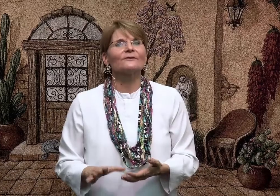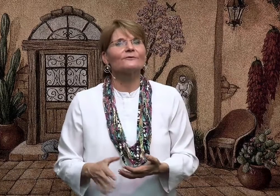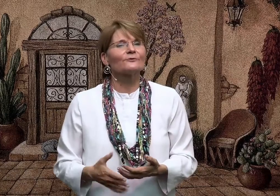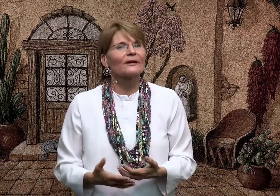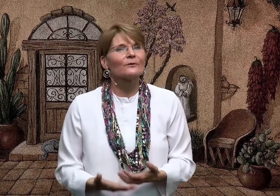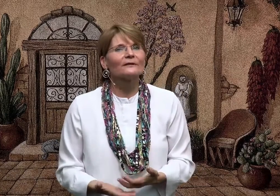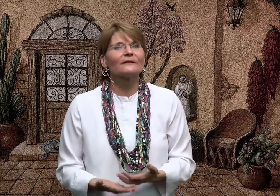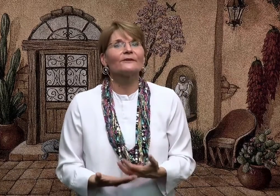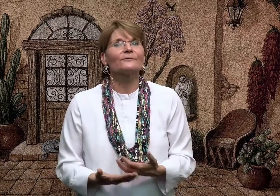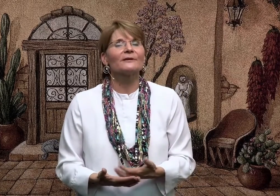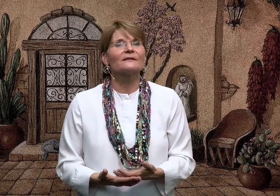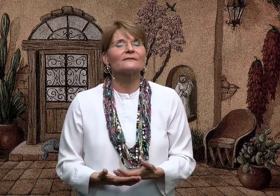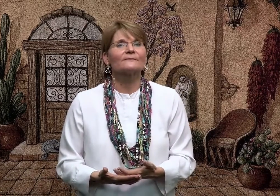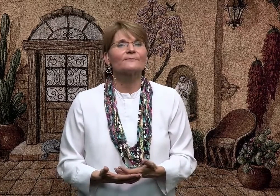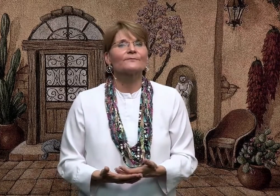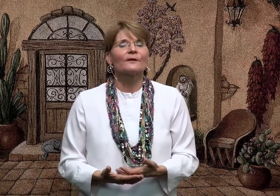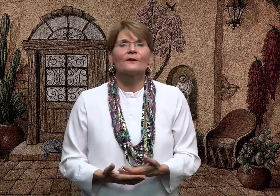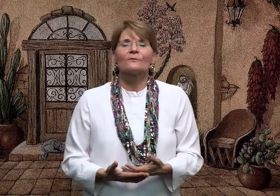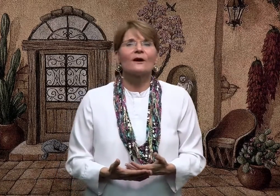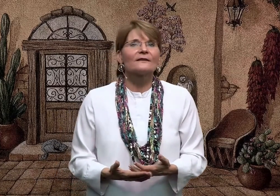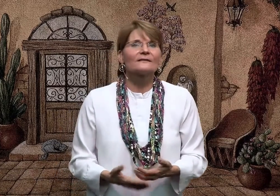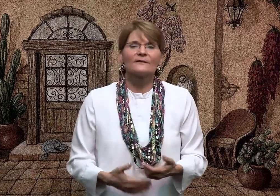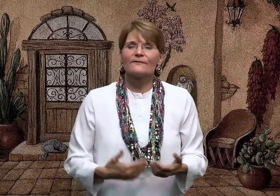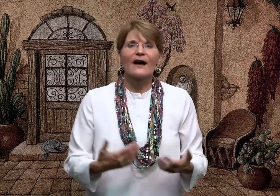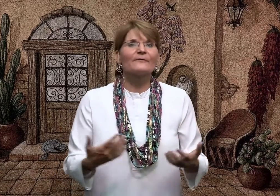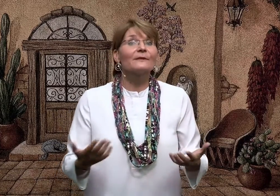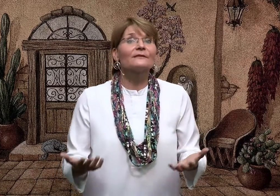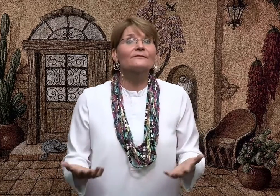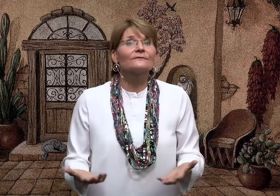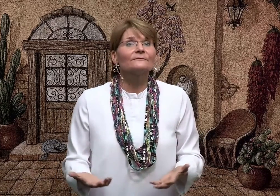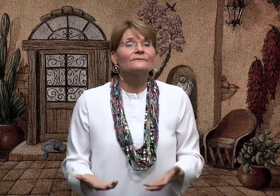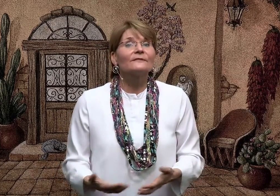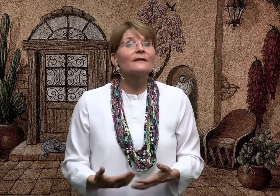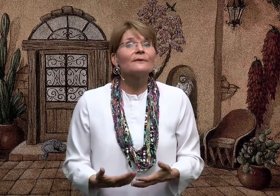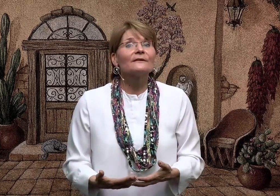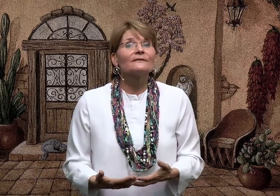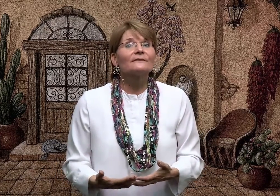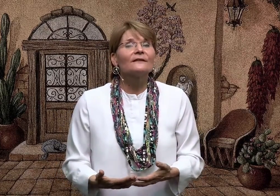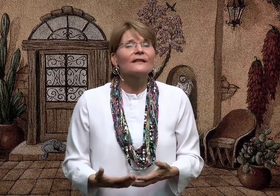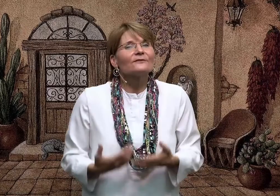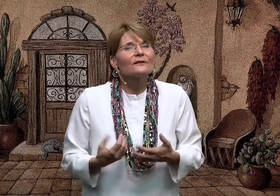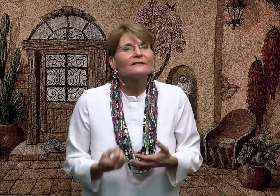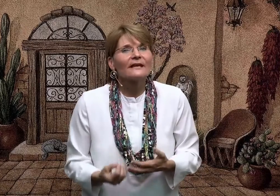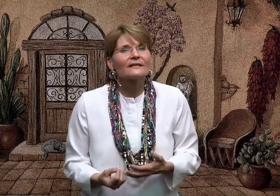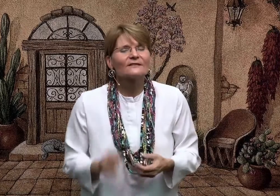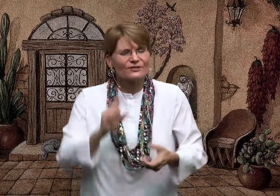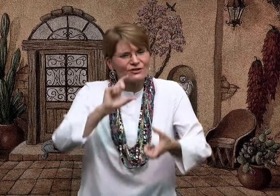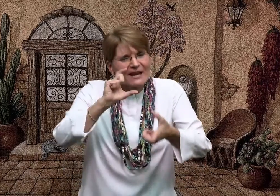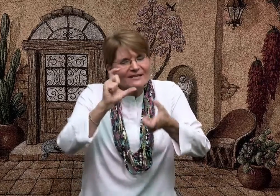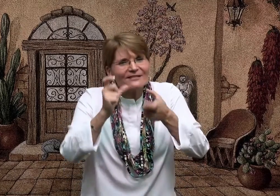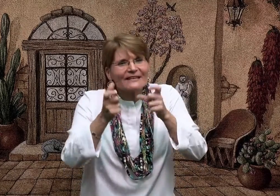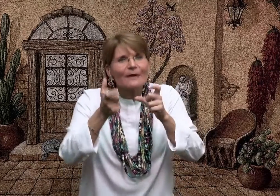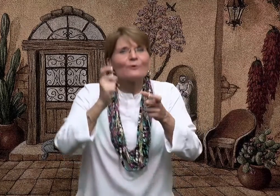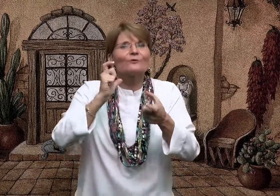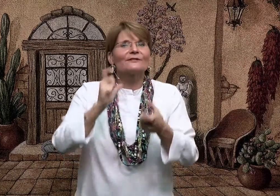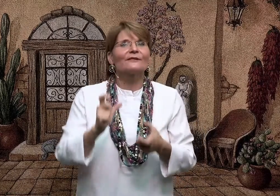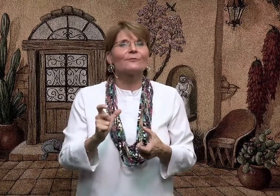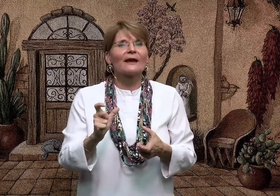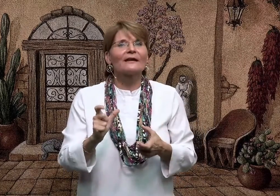tranquility or peace? Well, honestly, five minutes, 10 minutes, that's all it takes to change the chemicals in the brain